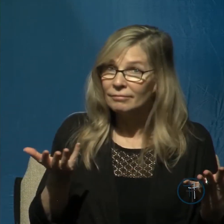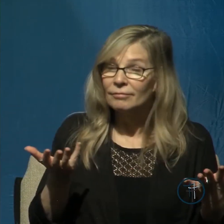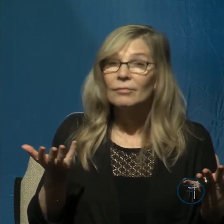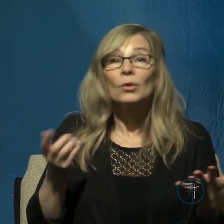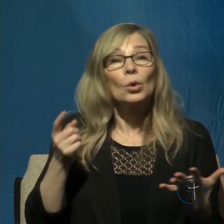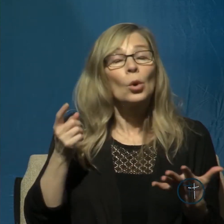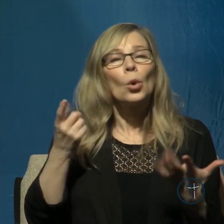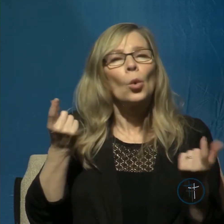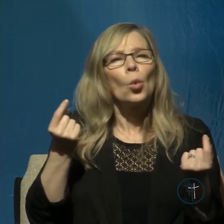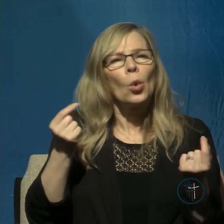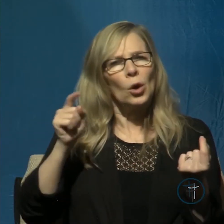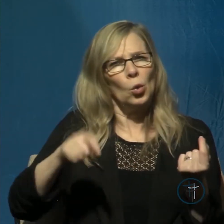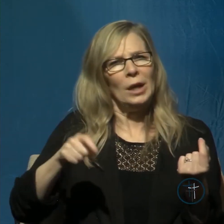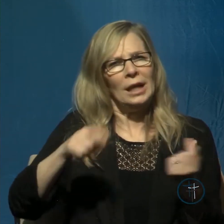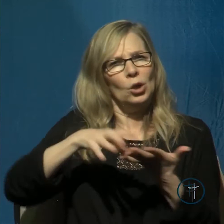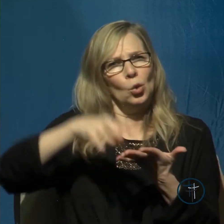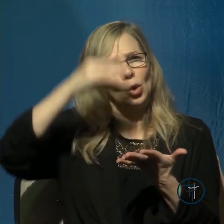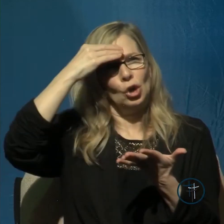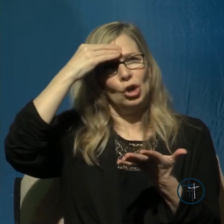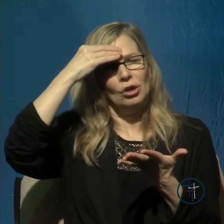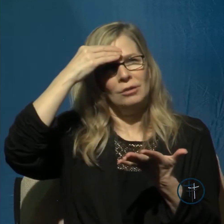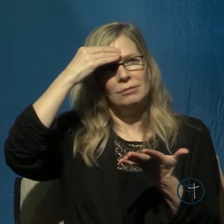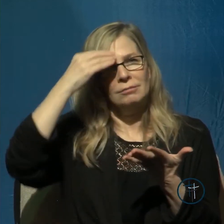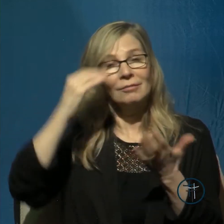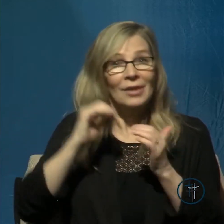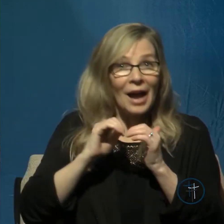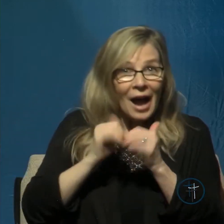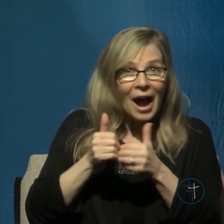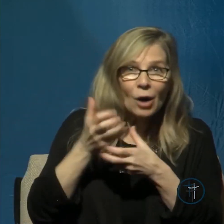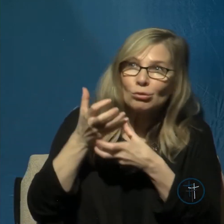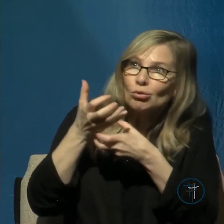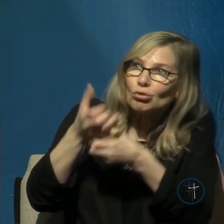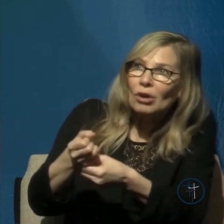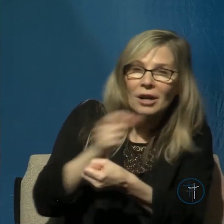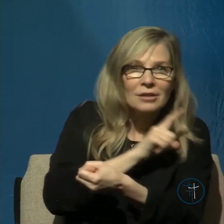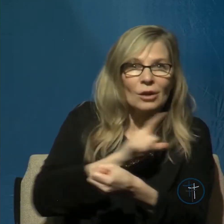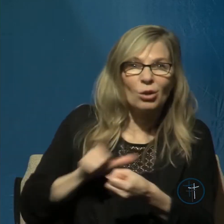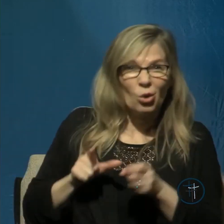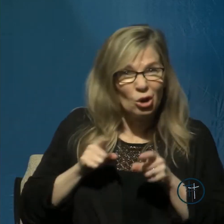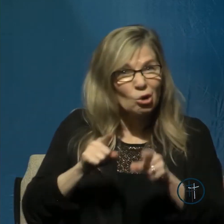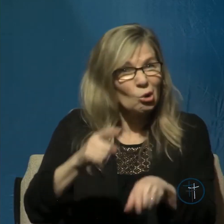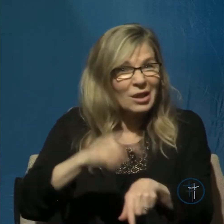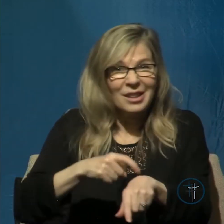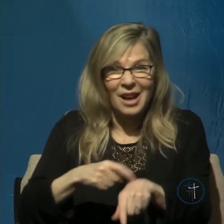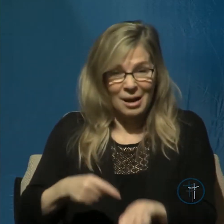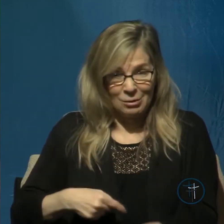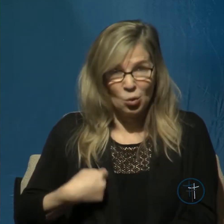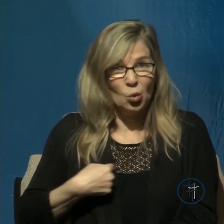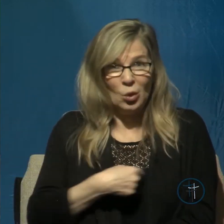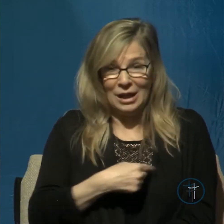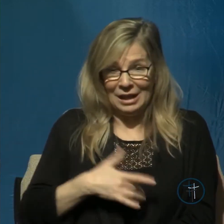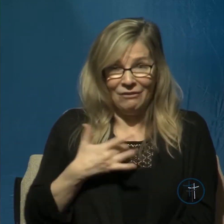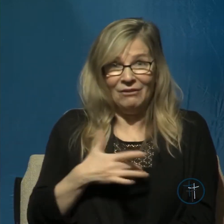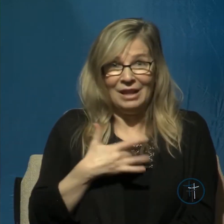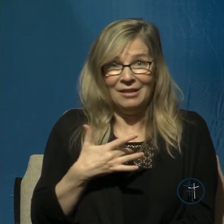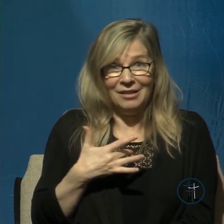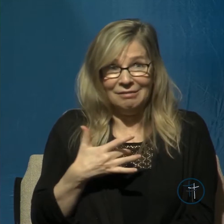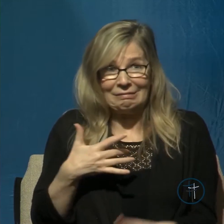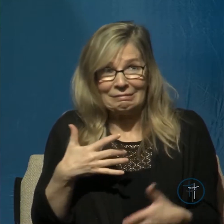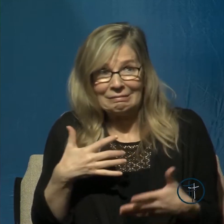how to trust the Lord during those times when we are just feeling very vulnerable to being afraid. In other words, we need to learn what